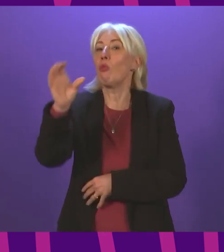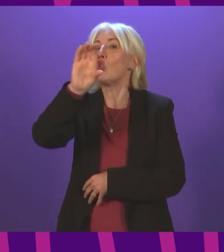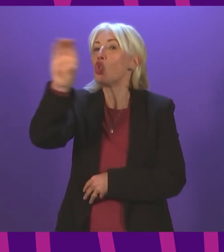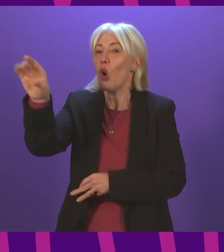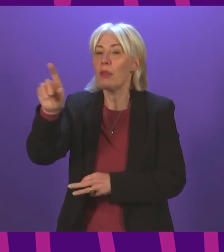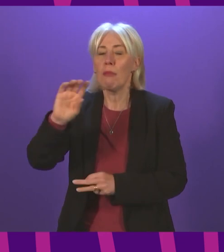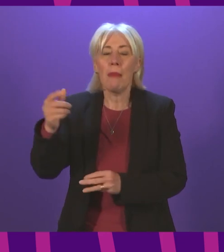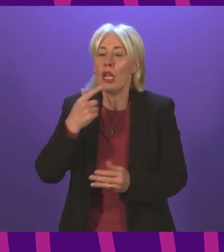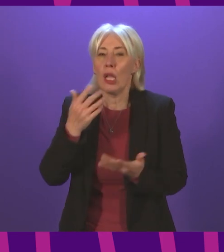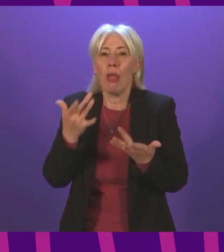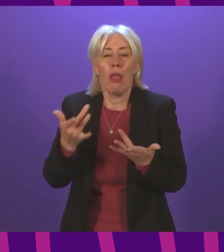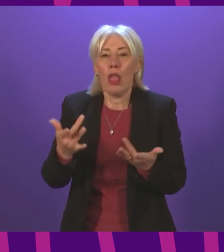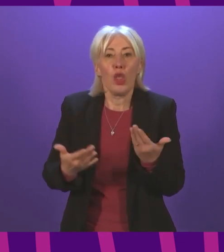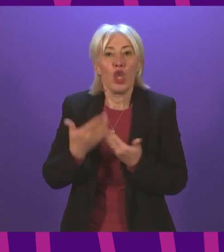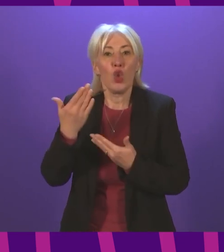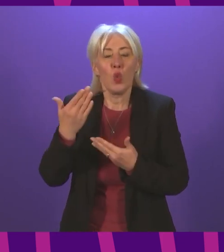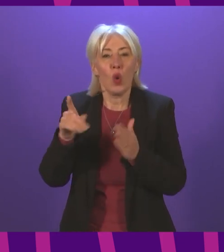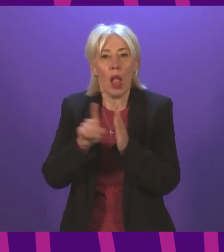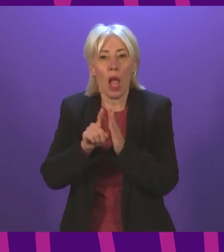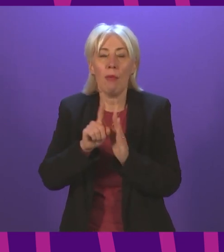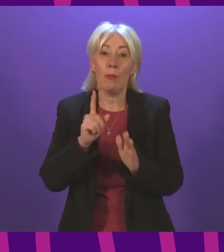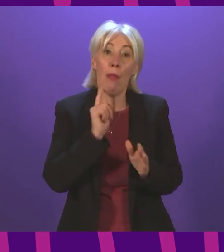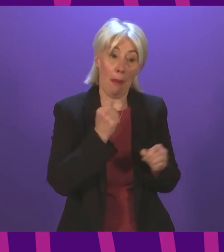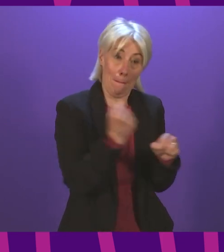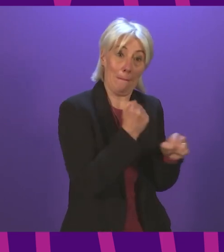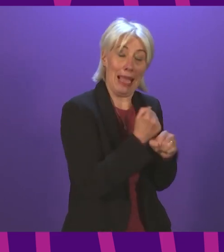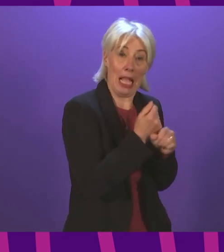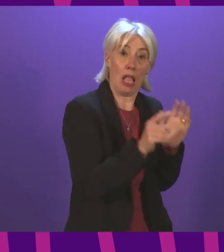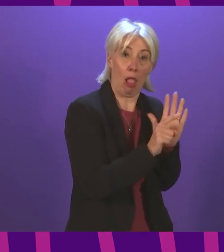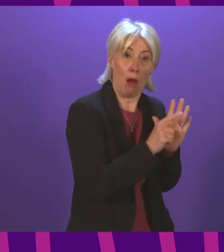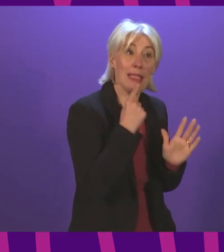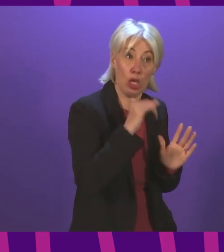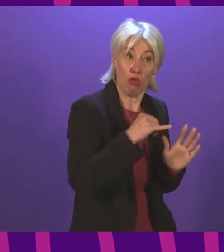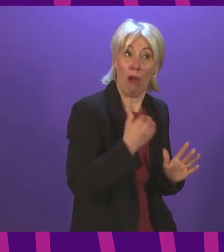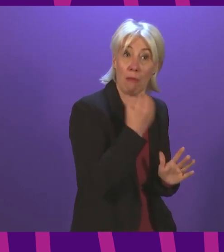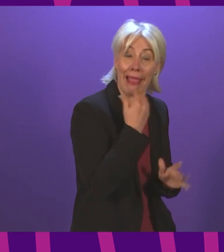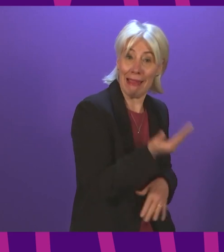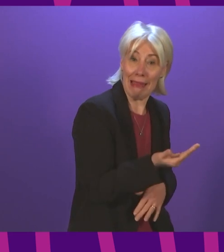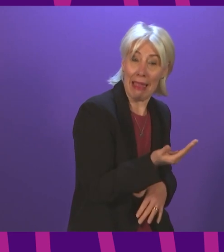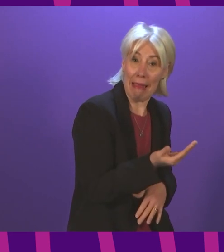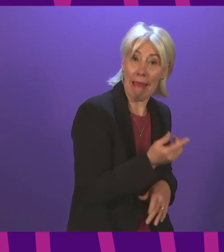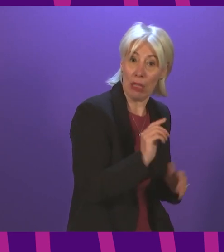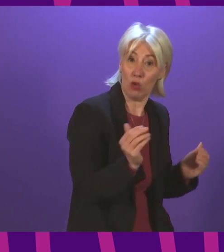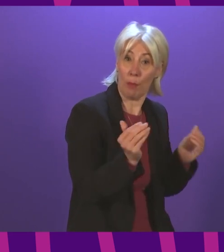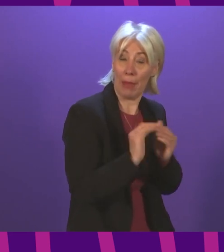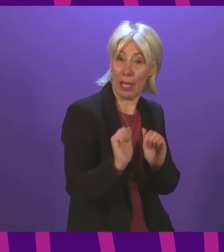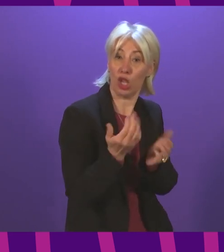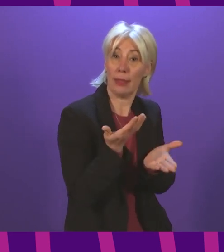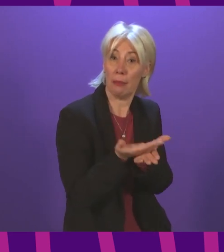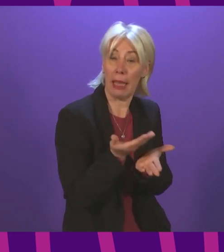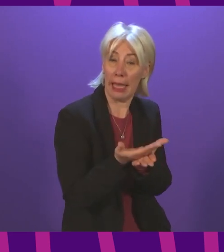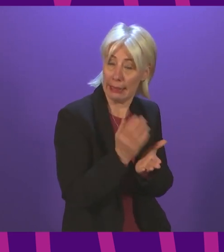supply issues. We have, though, been assured by manufacturers that there is a sufficient supply of alarms available to meet that expected